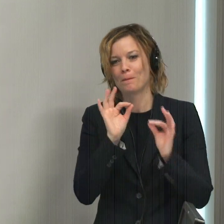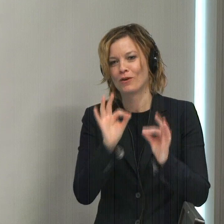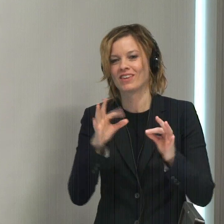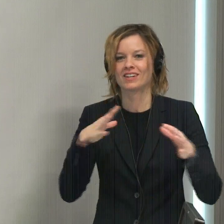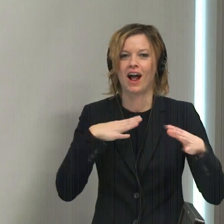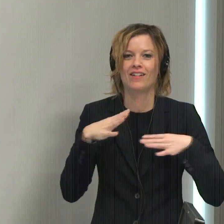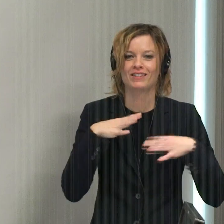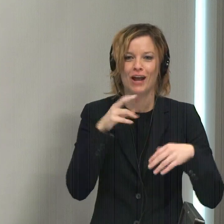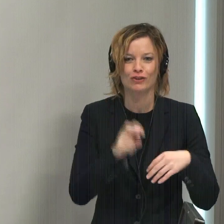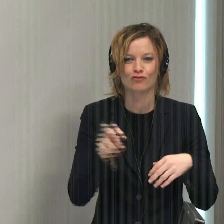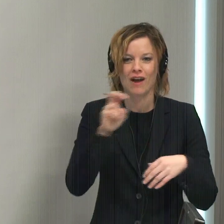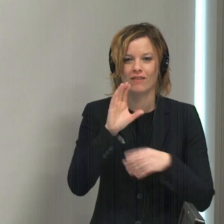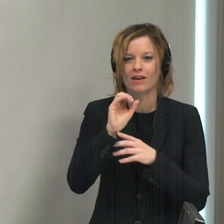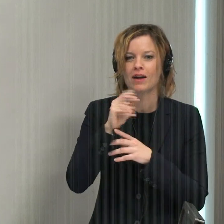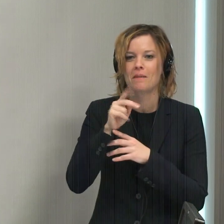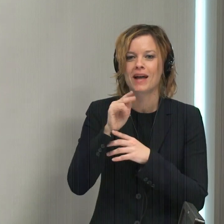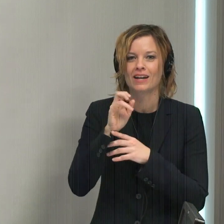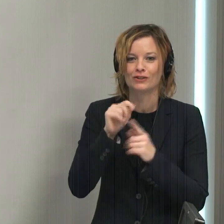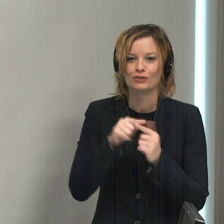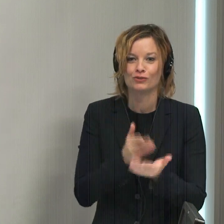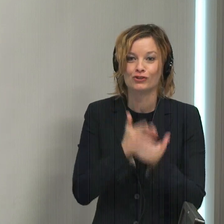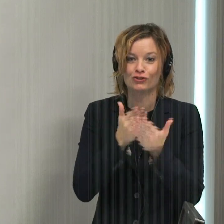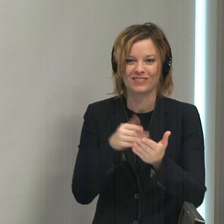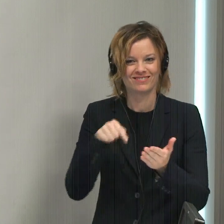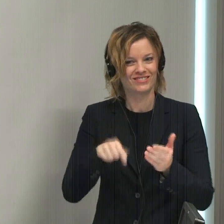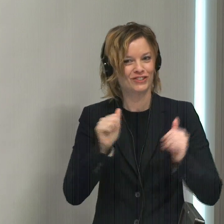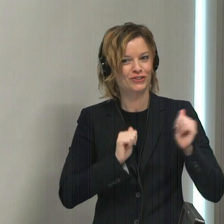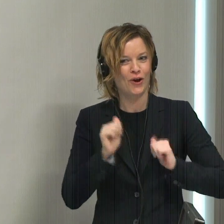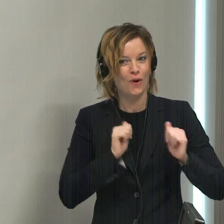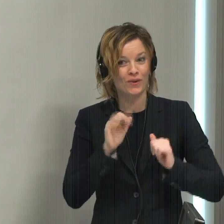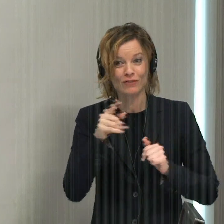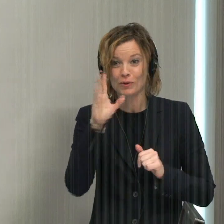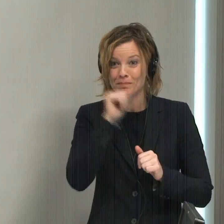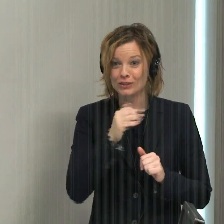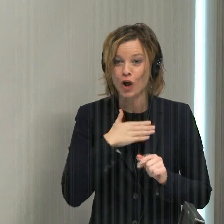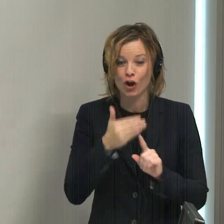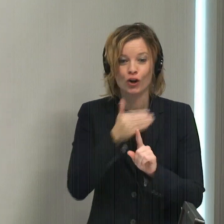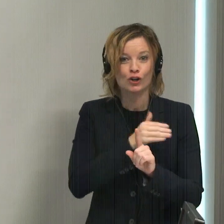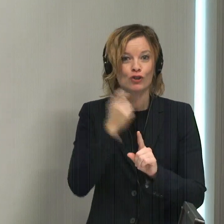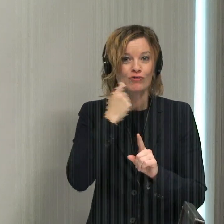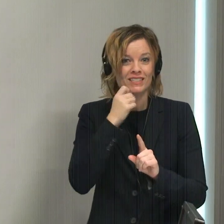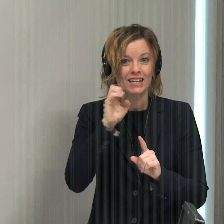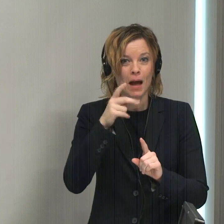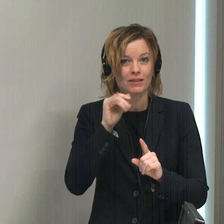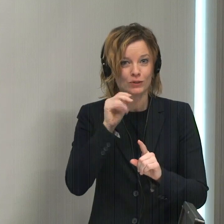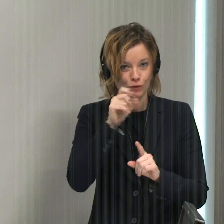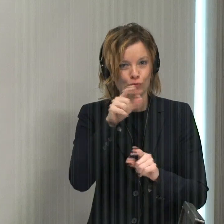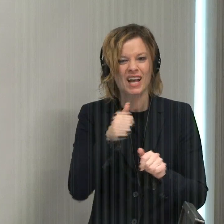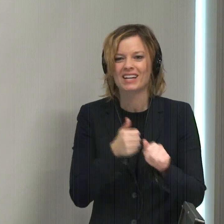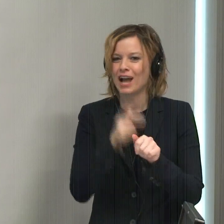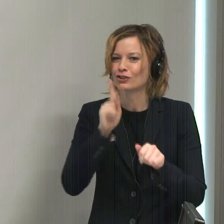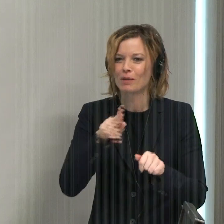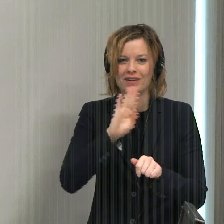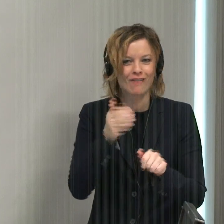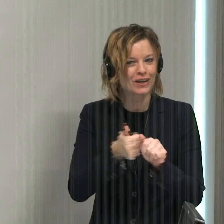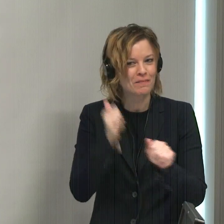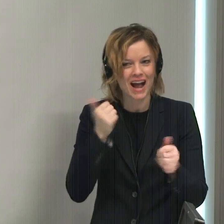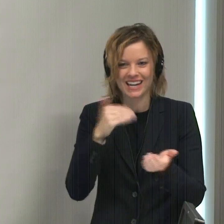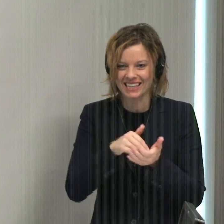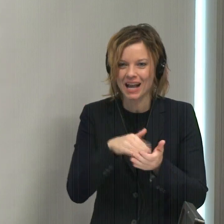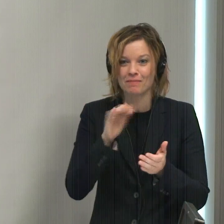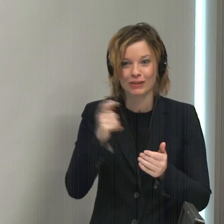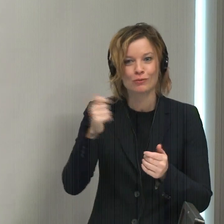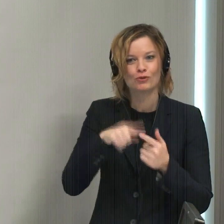holiday travel companion to suggest this show. If you've missed recent episodes, catch up while you travel and never fall behind again by